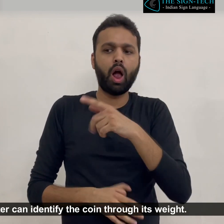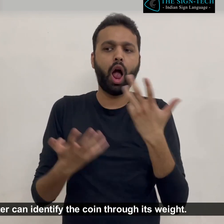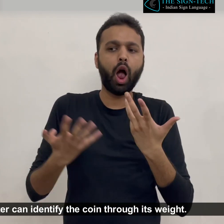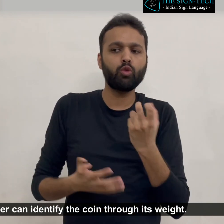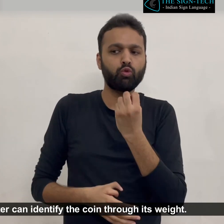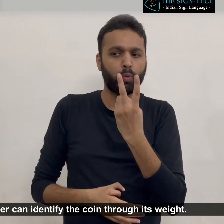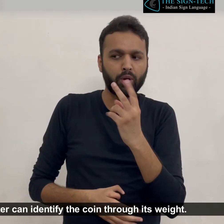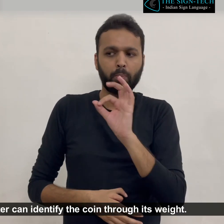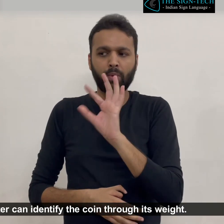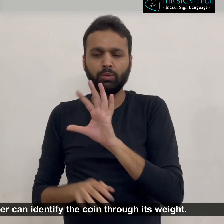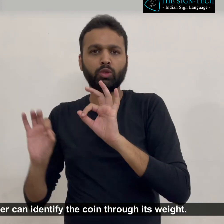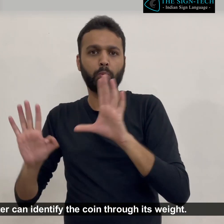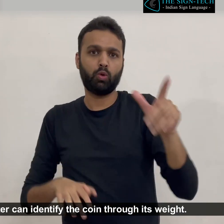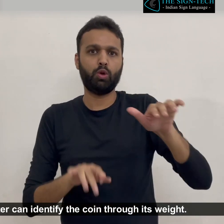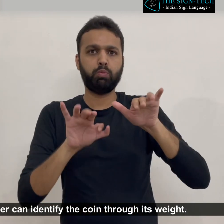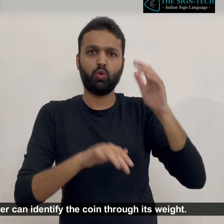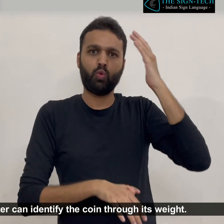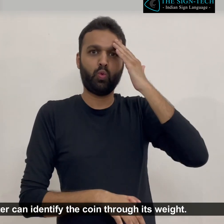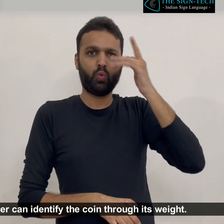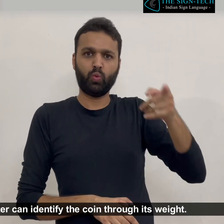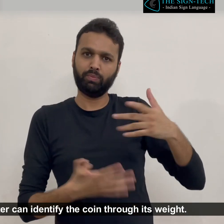so that the computer can identify the coin through its weight.